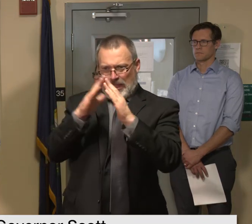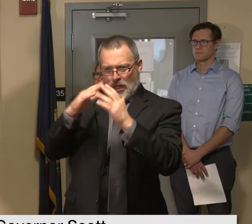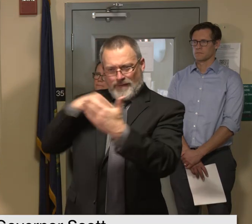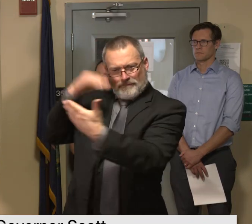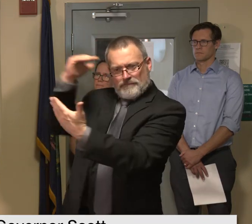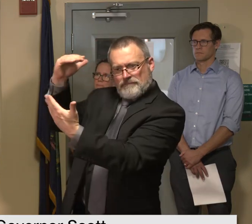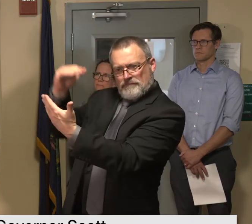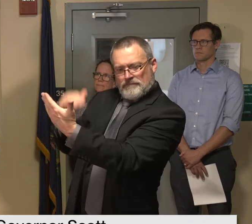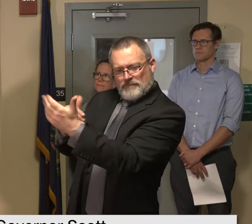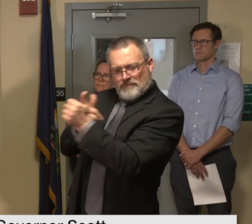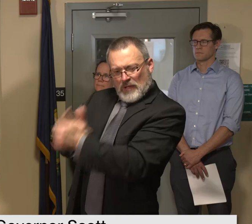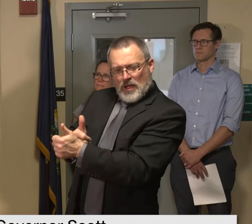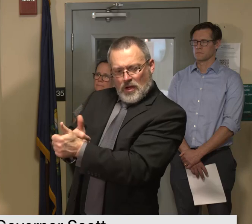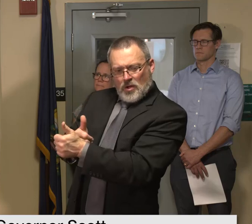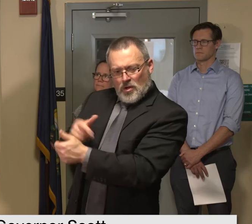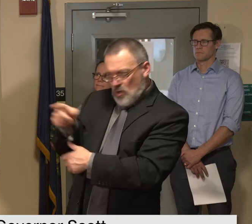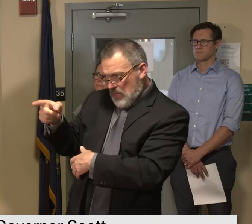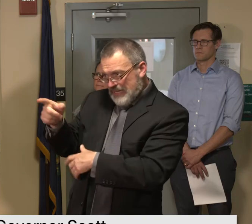who do not drink orders